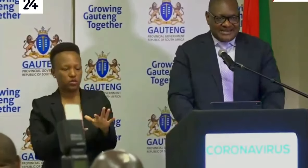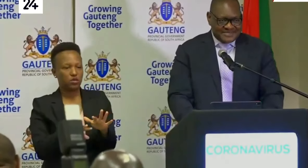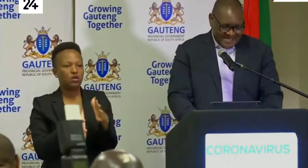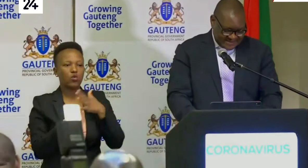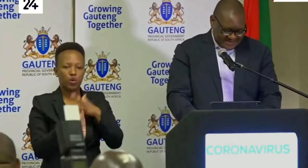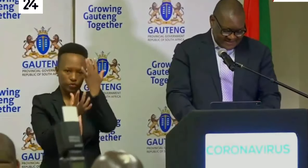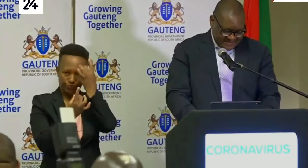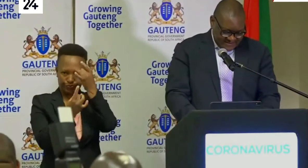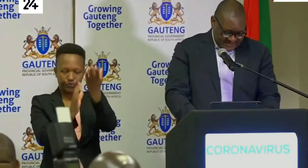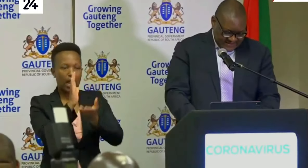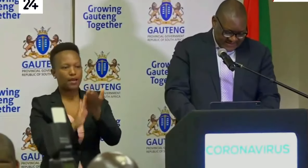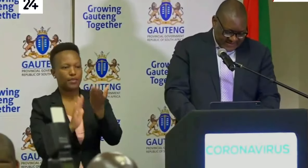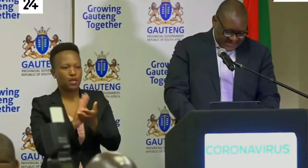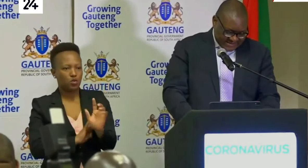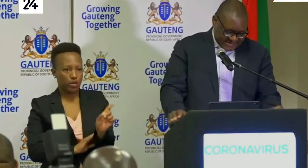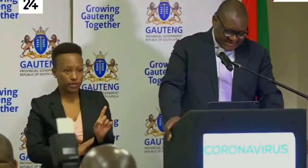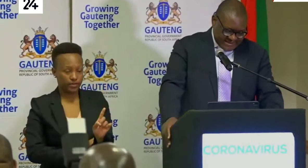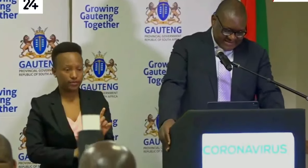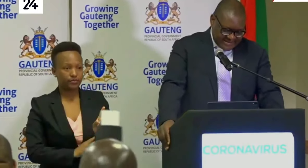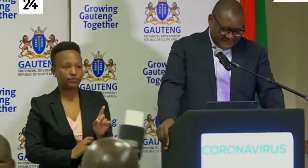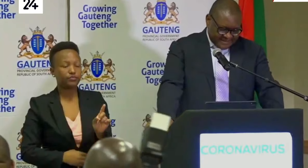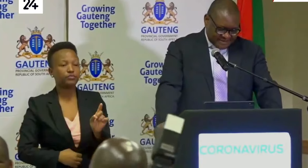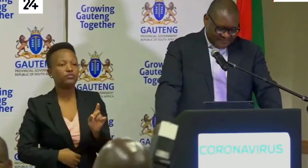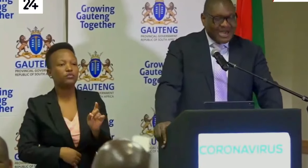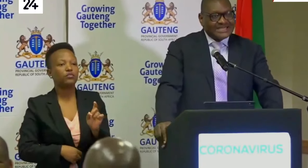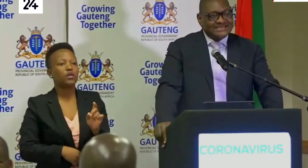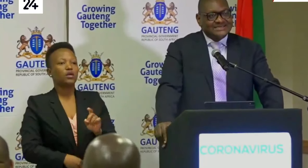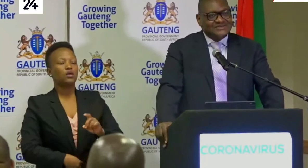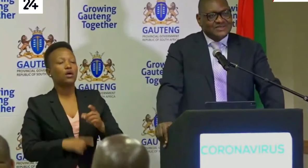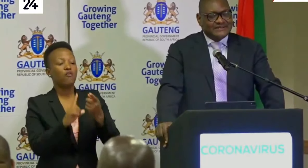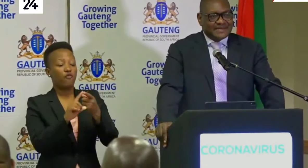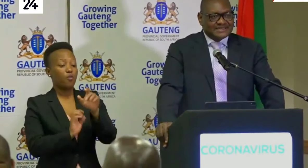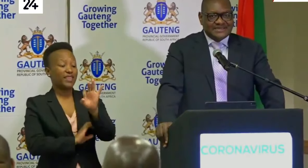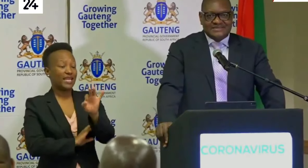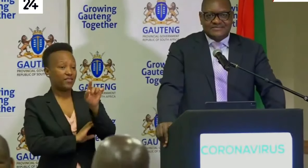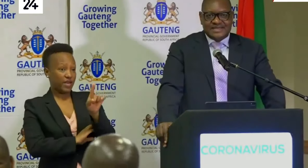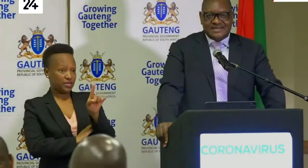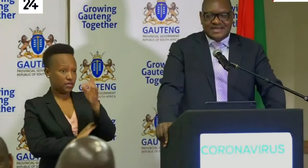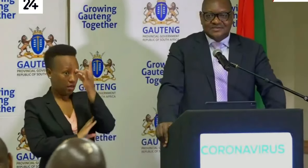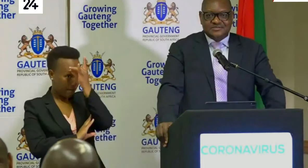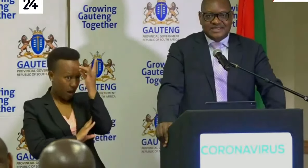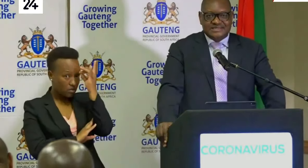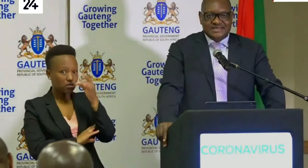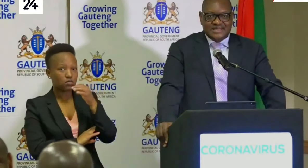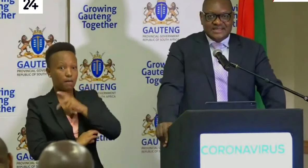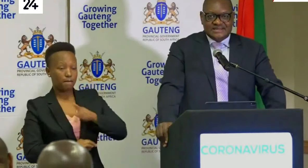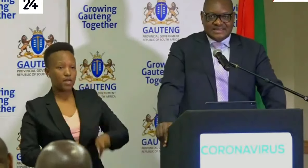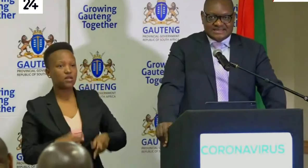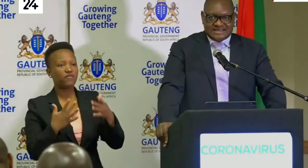give you an update that since the 31st of March, when the President made an announcement